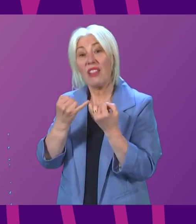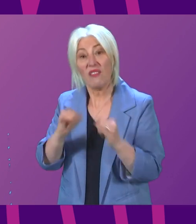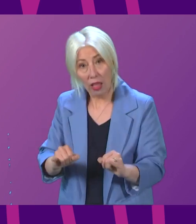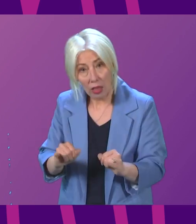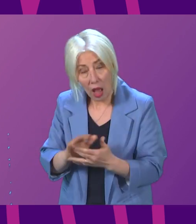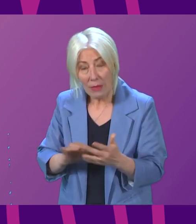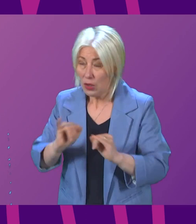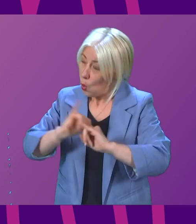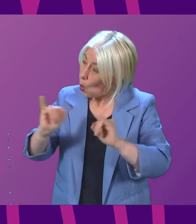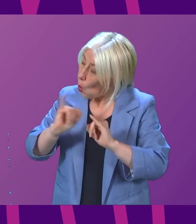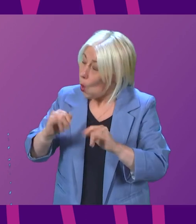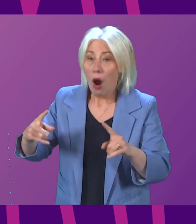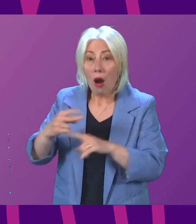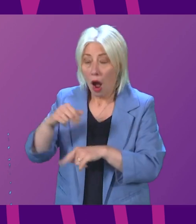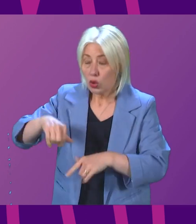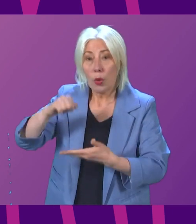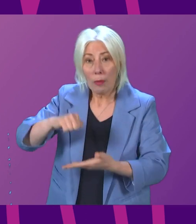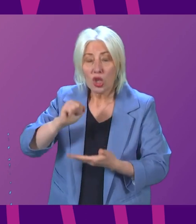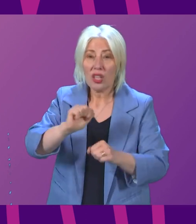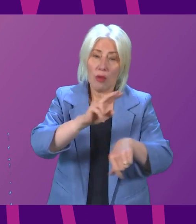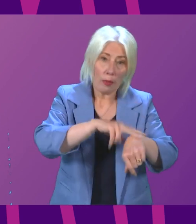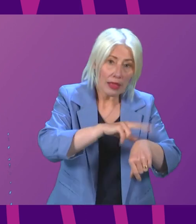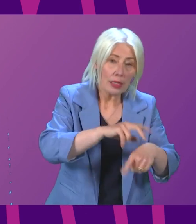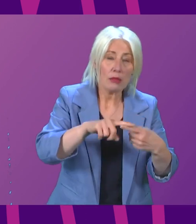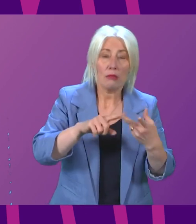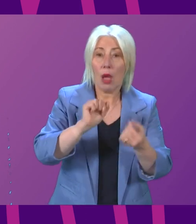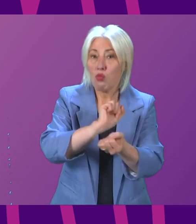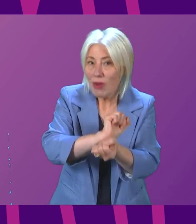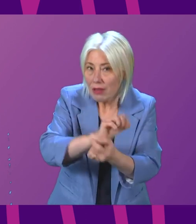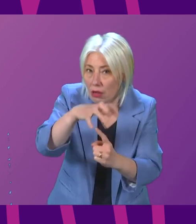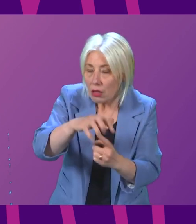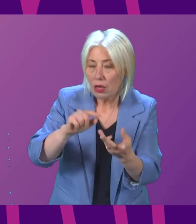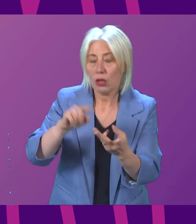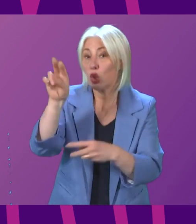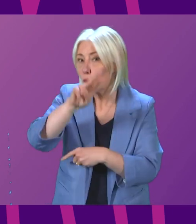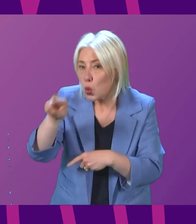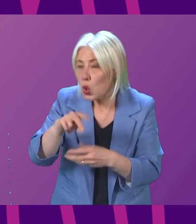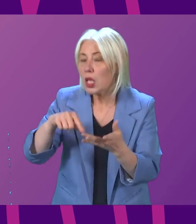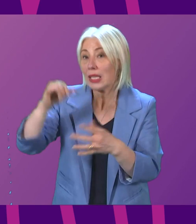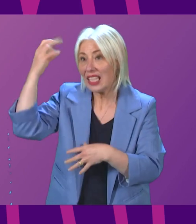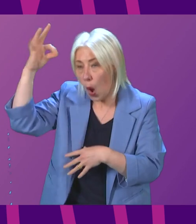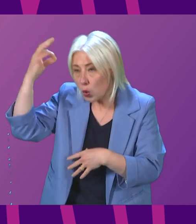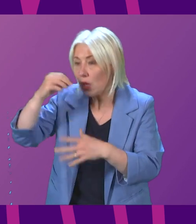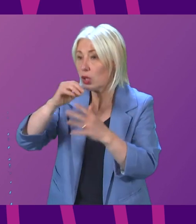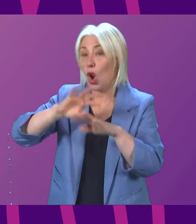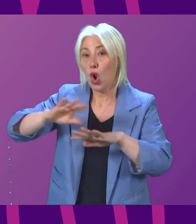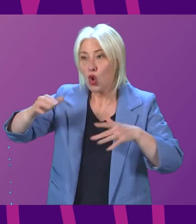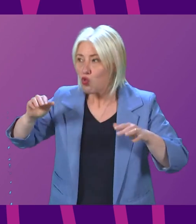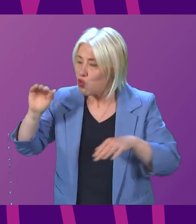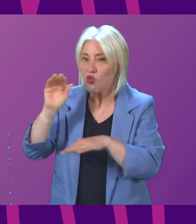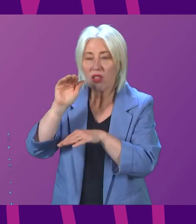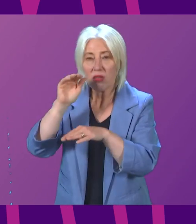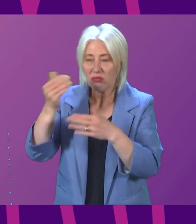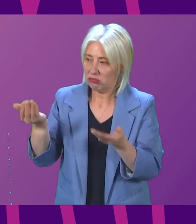are facing severe cuts to budgets for the police, prisons, schools, councils, rural affairs, enterprise, tourism